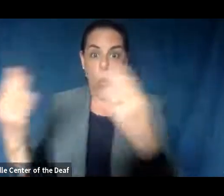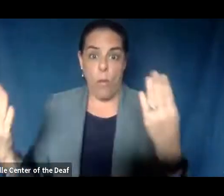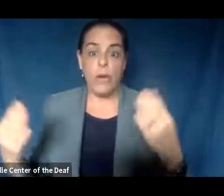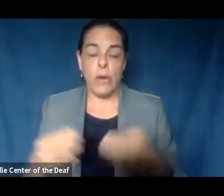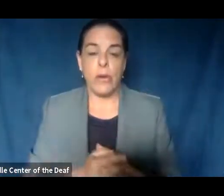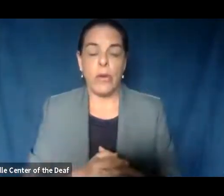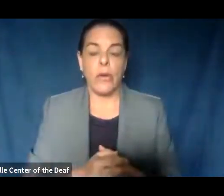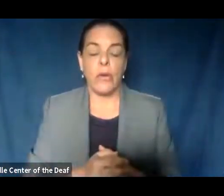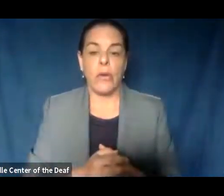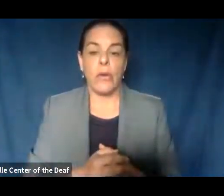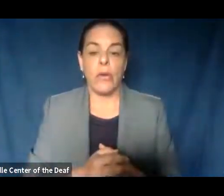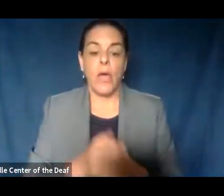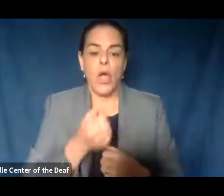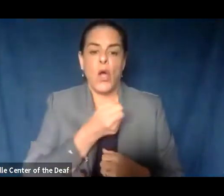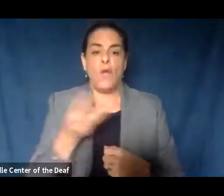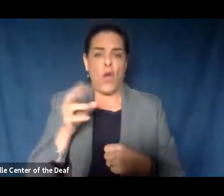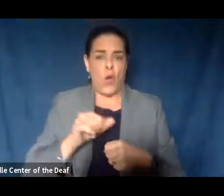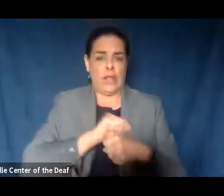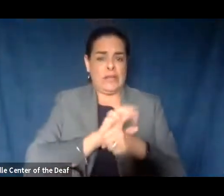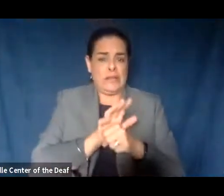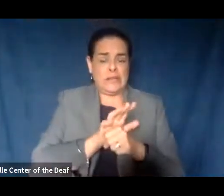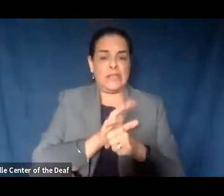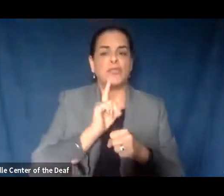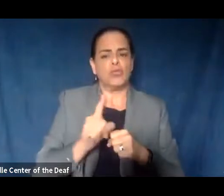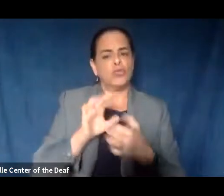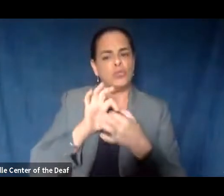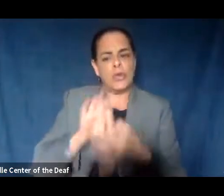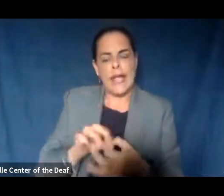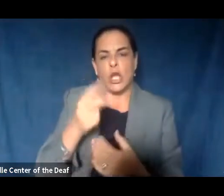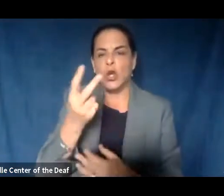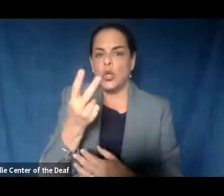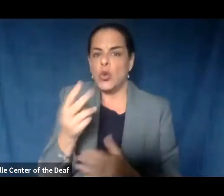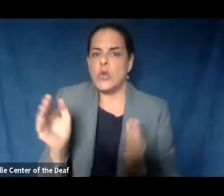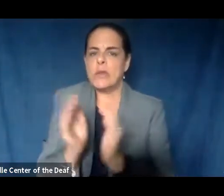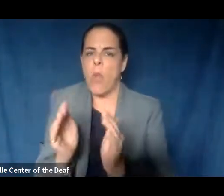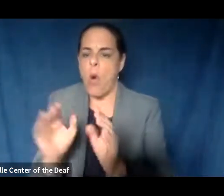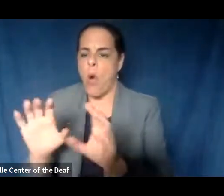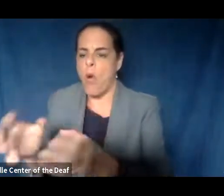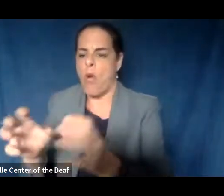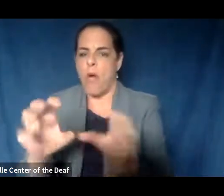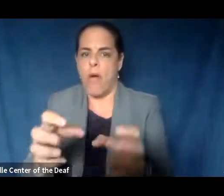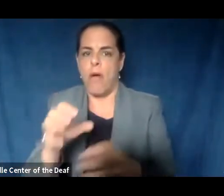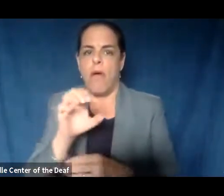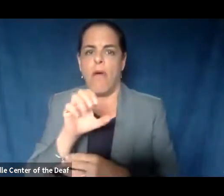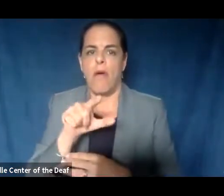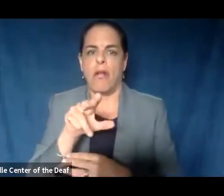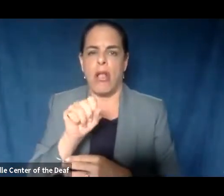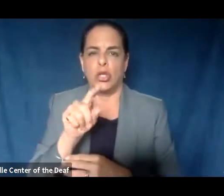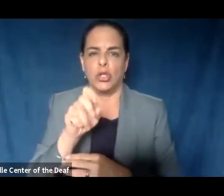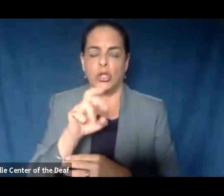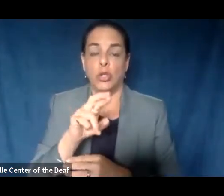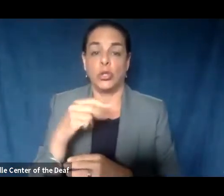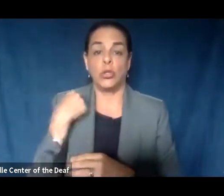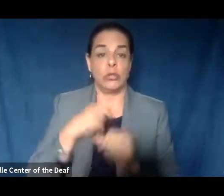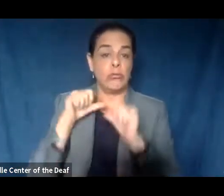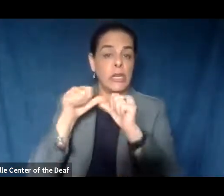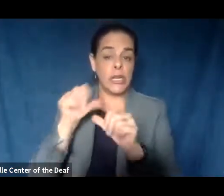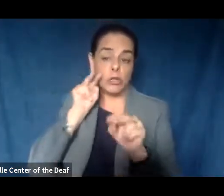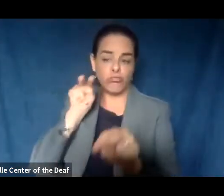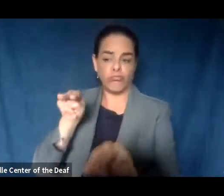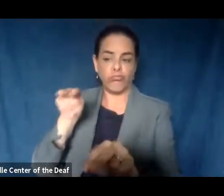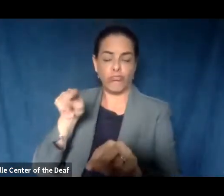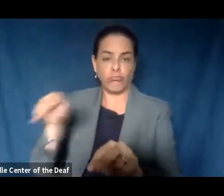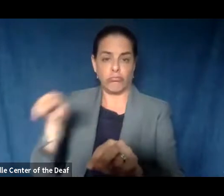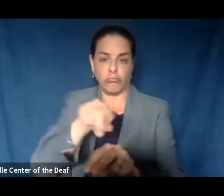A few of these cases are related to two small clusters. We are continuing to keep an eye on this and, as always, we'll continue to